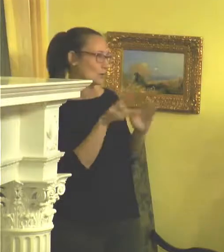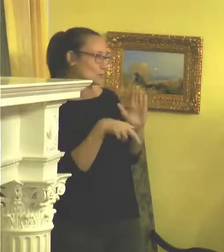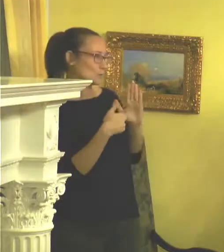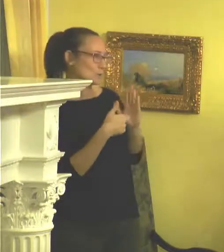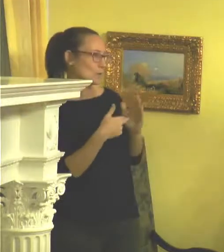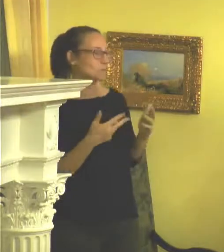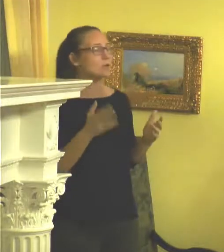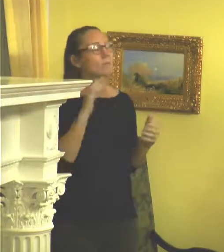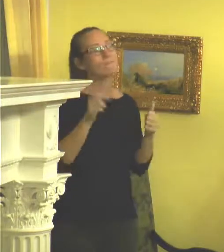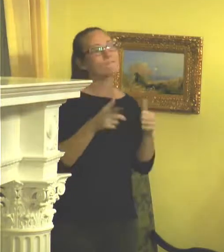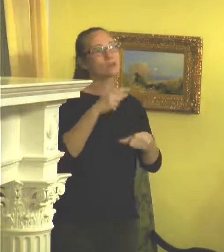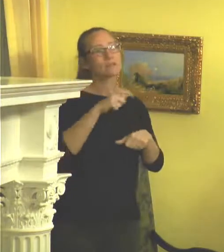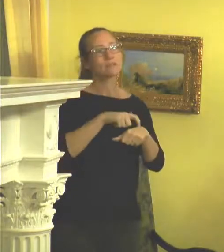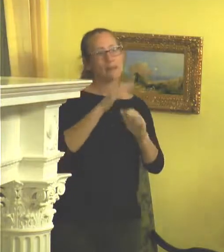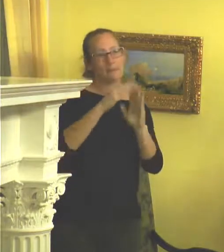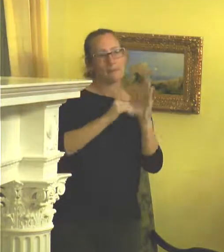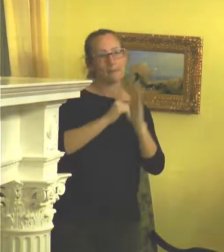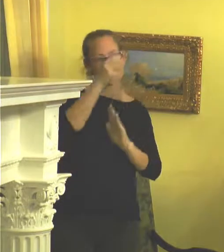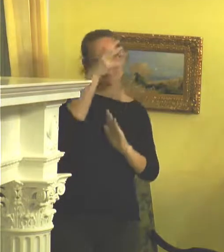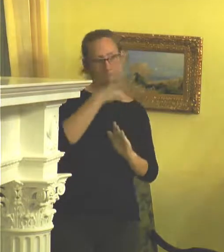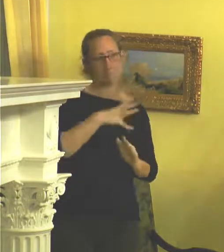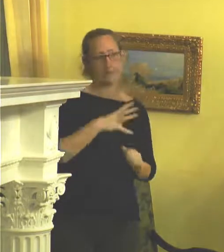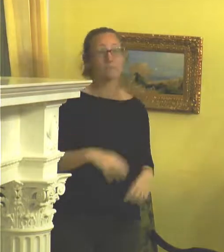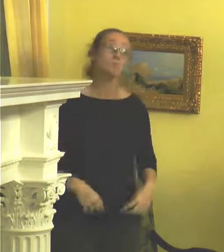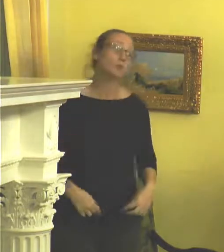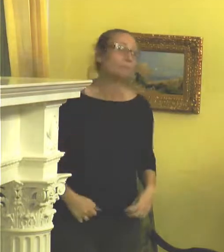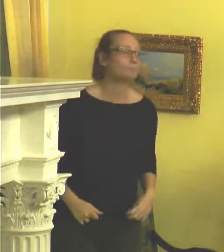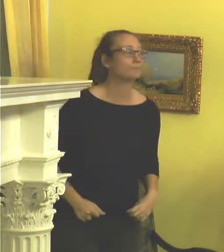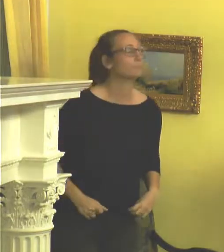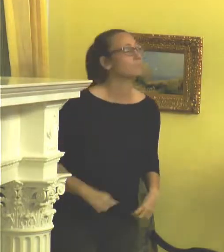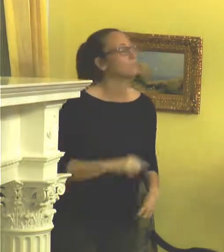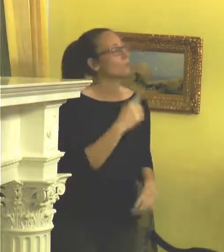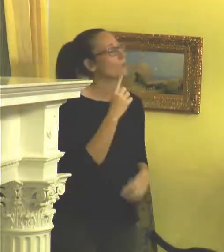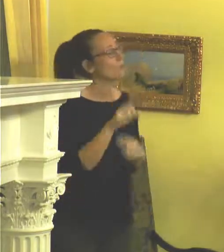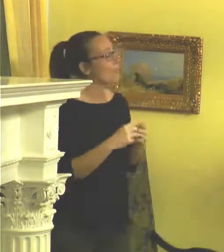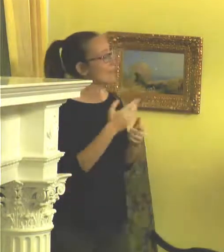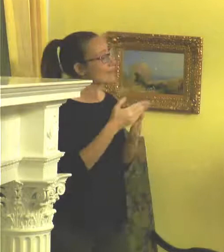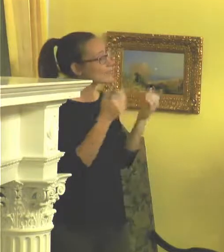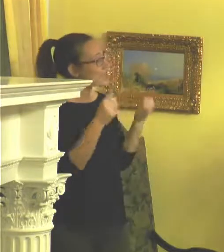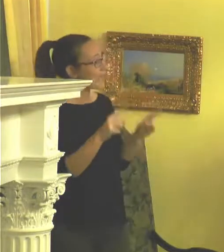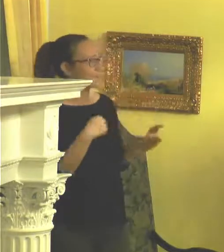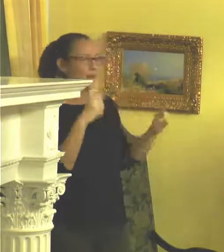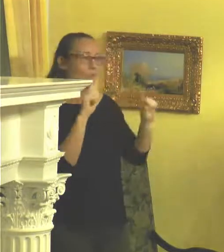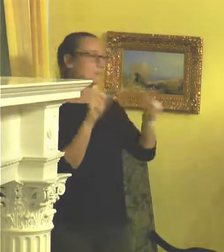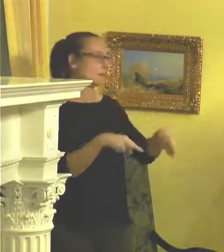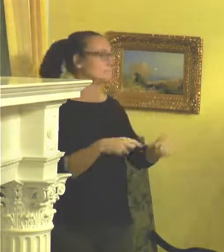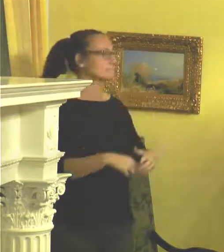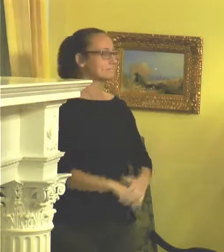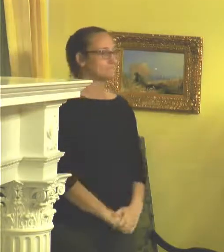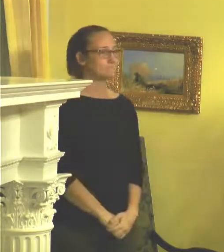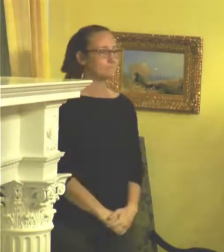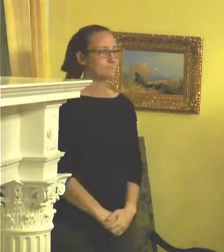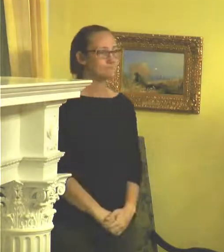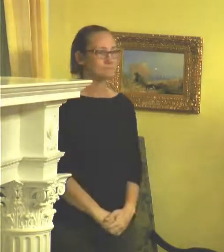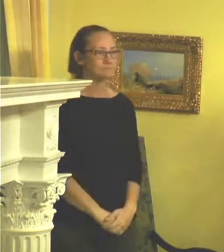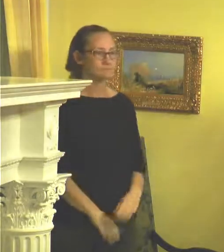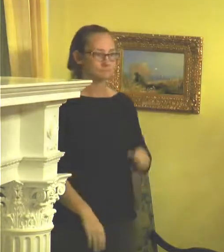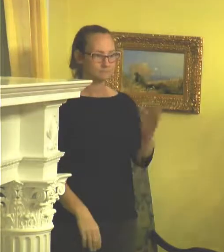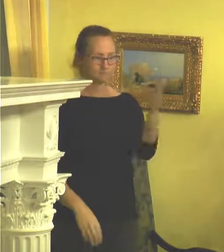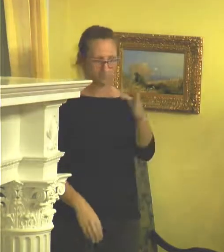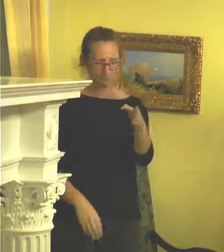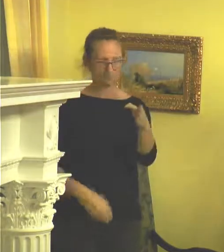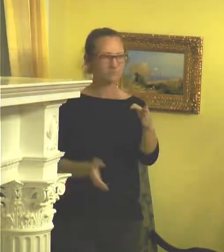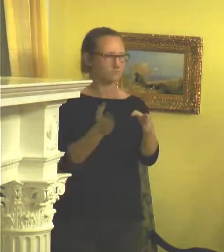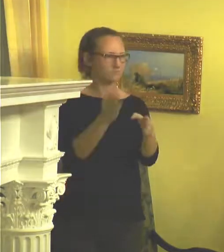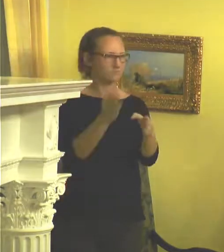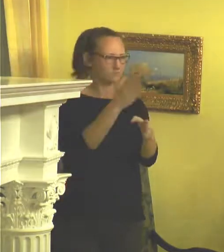So it'll be my first time like painting men. So just kind of like when things happen, I respond to him. Okay, hold on. He had one. Then